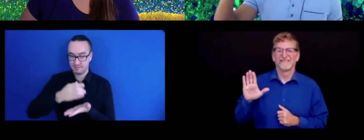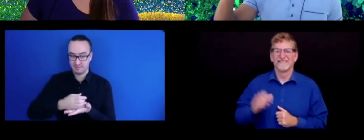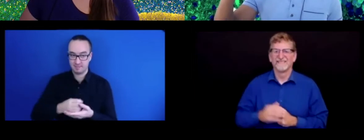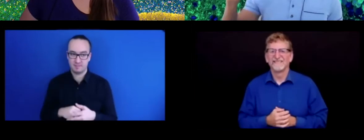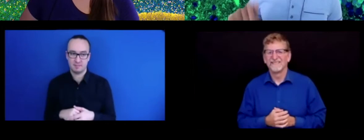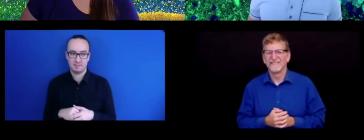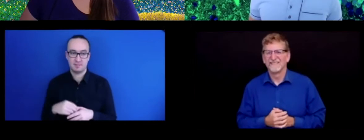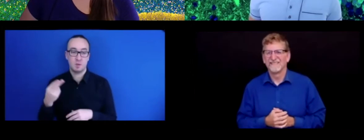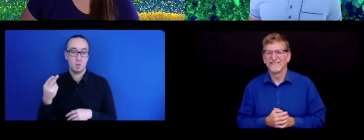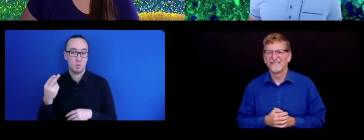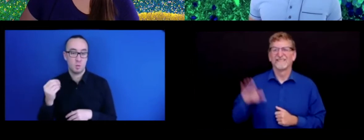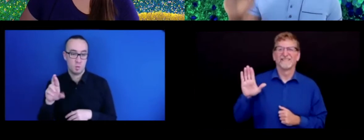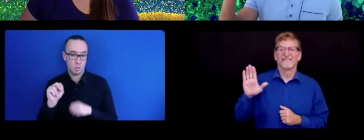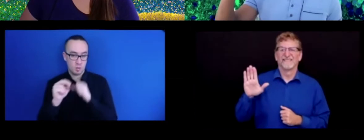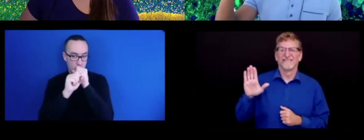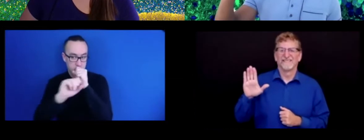Horn.